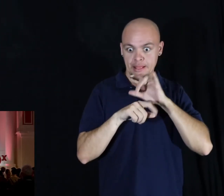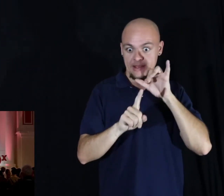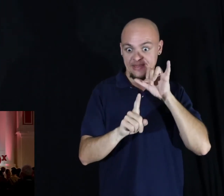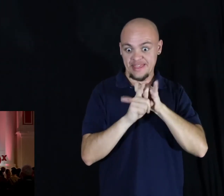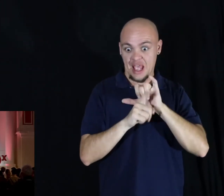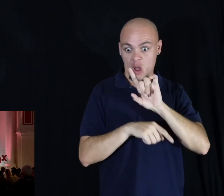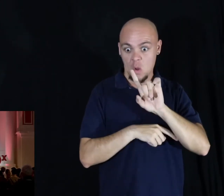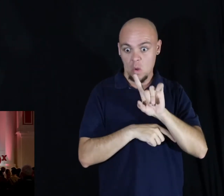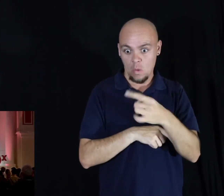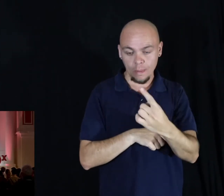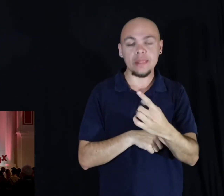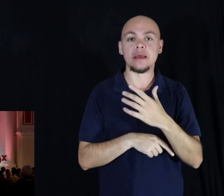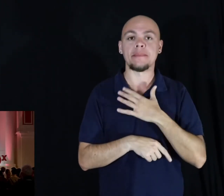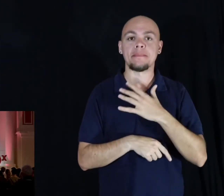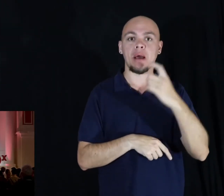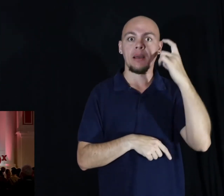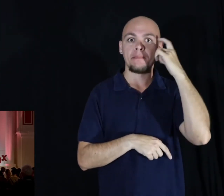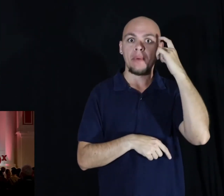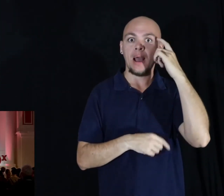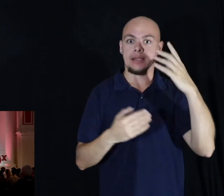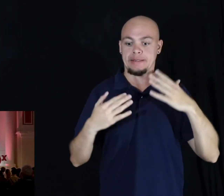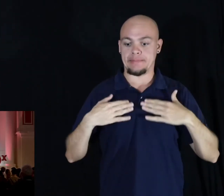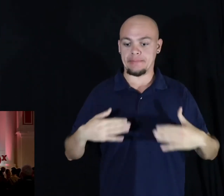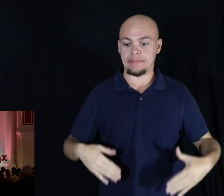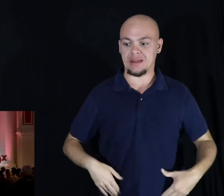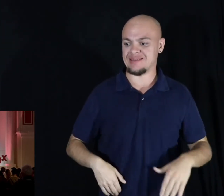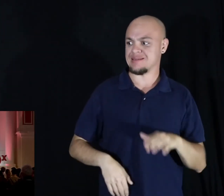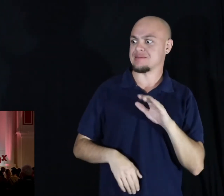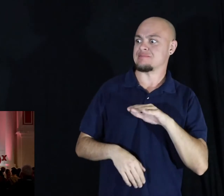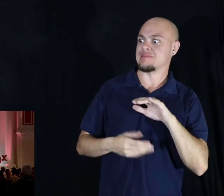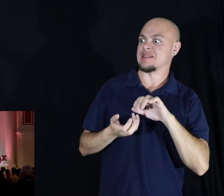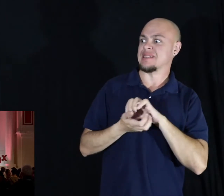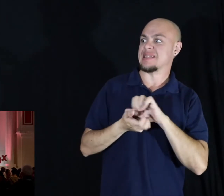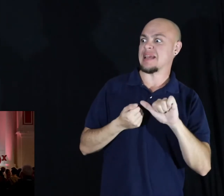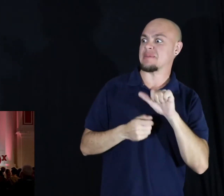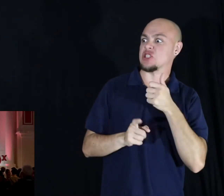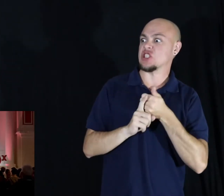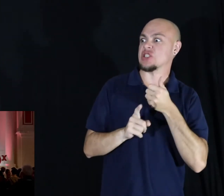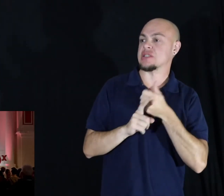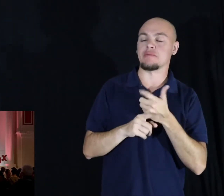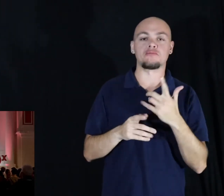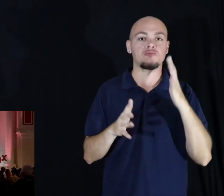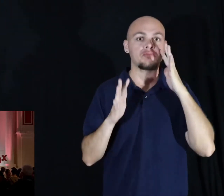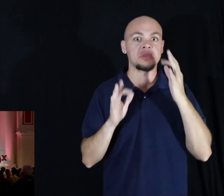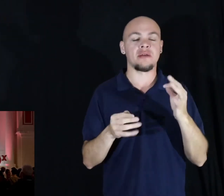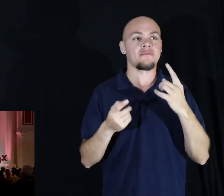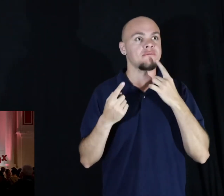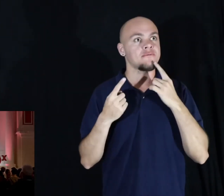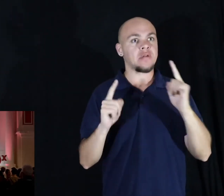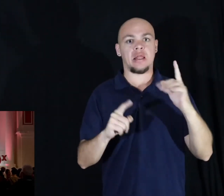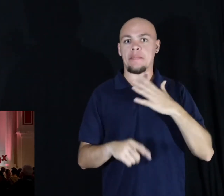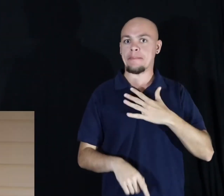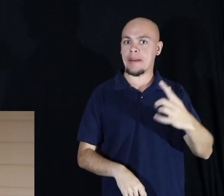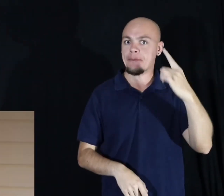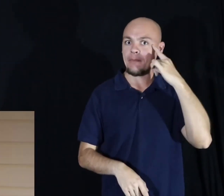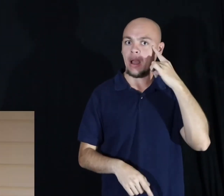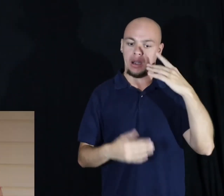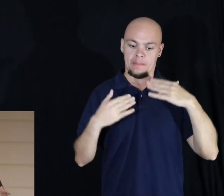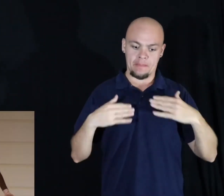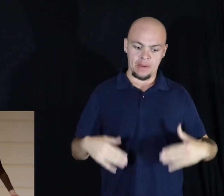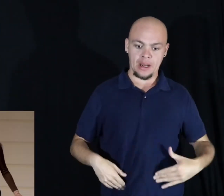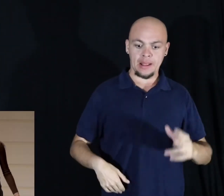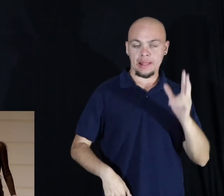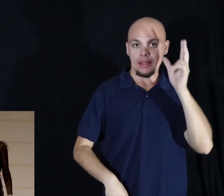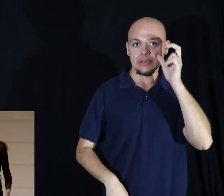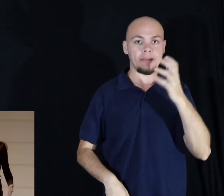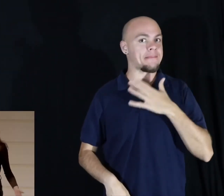I could hear my mind and my body telling me it was damaging. And I decided to listen to my mind and my body. It wasn't